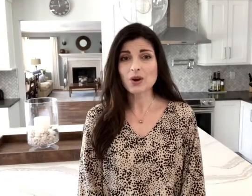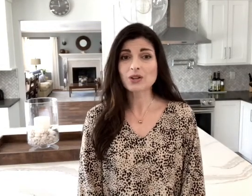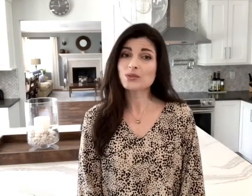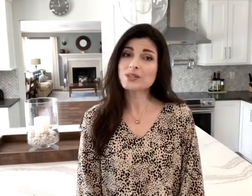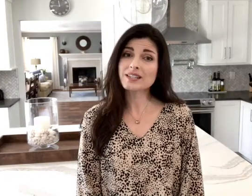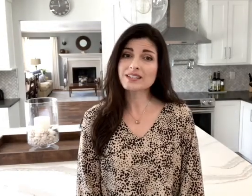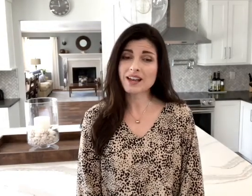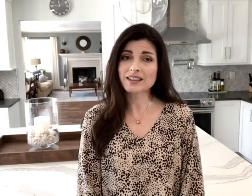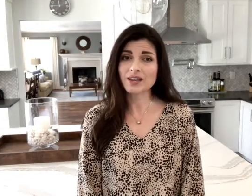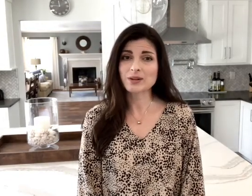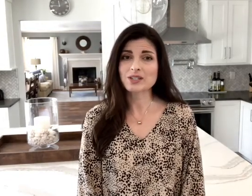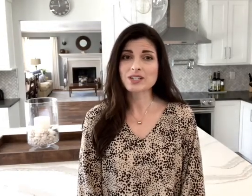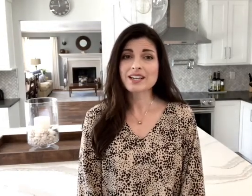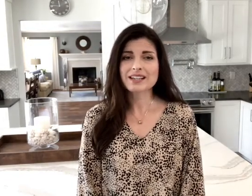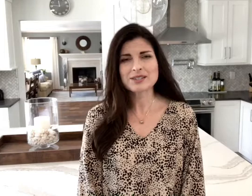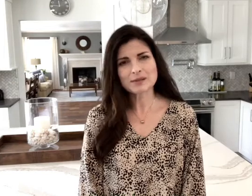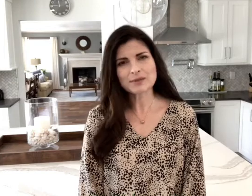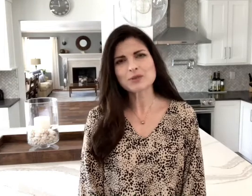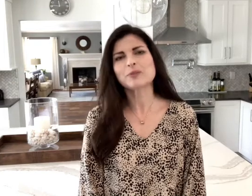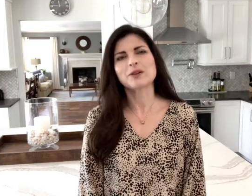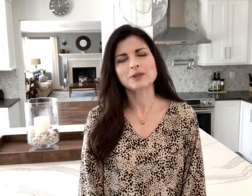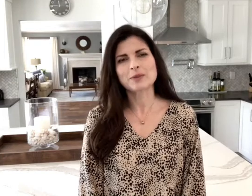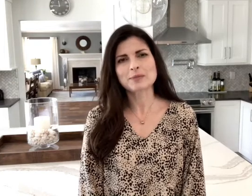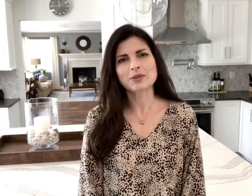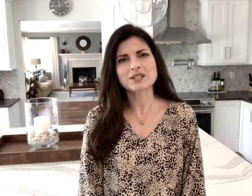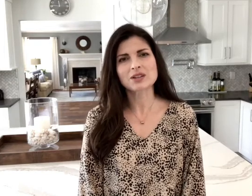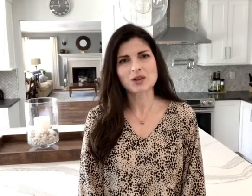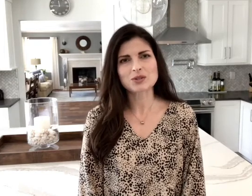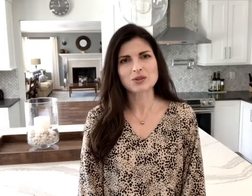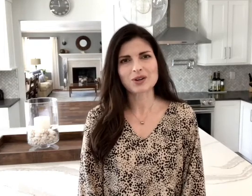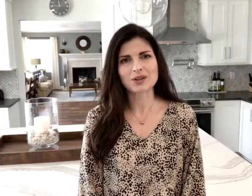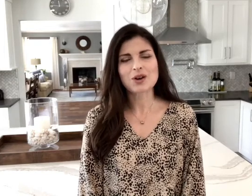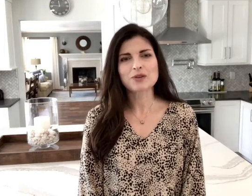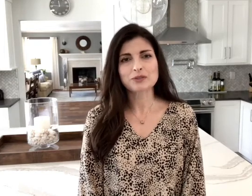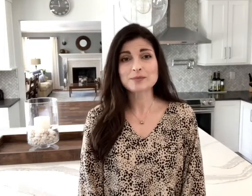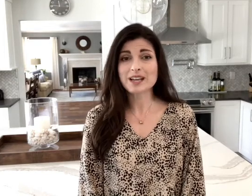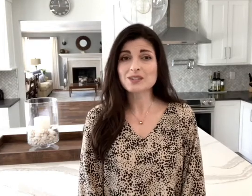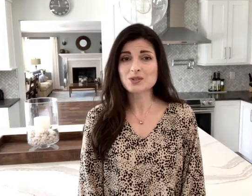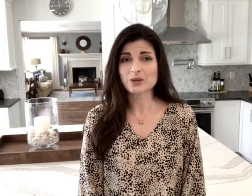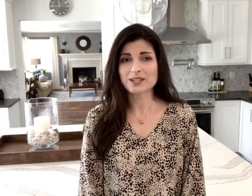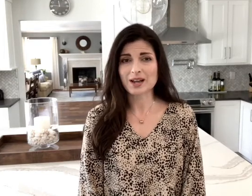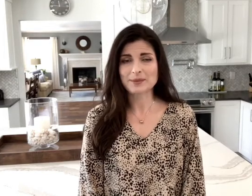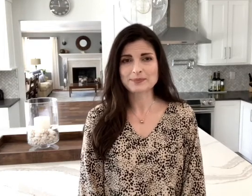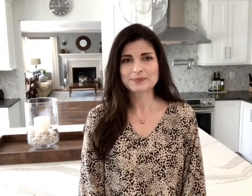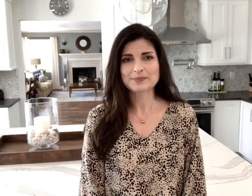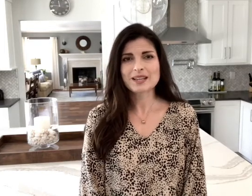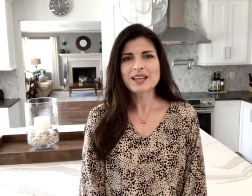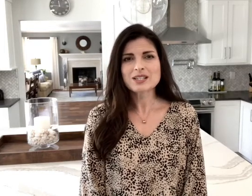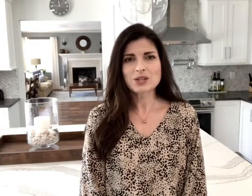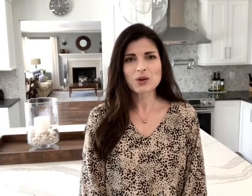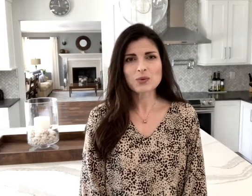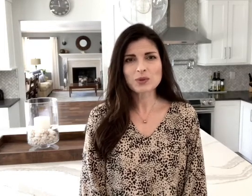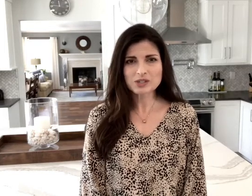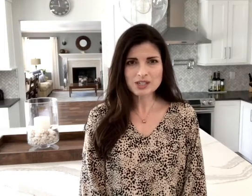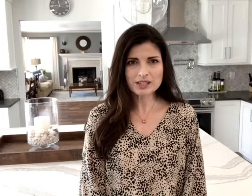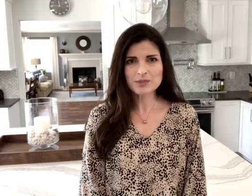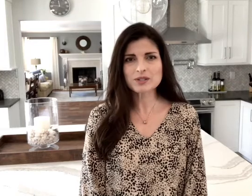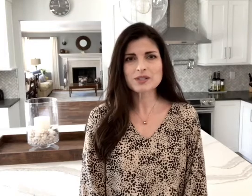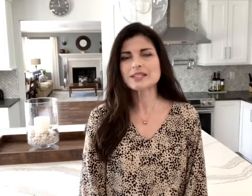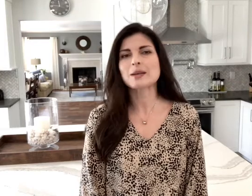using sign language. Now some of you might remember this hello song from Todd's Storytime. So we're just going to be using some